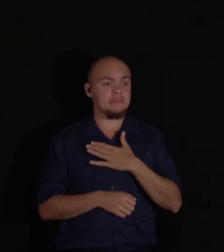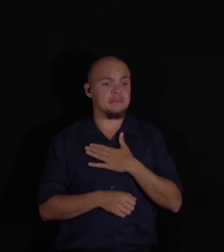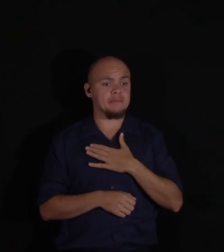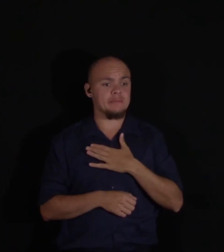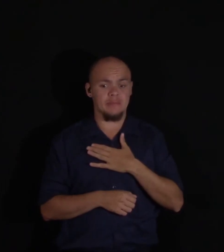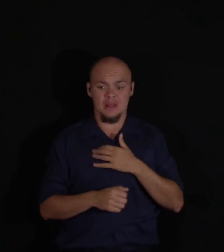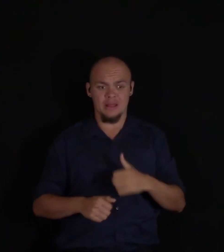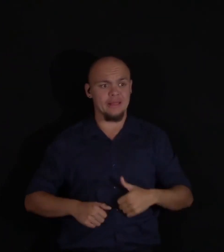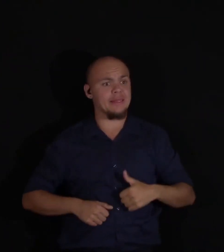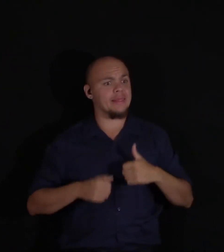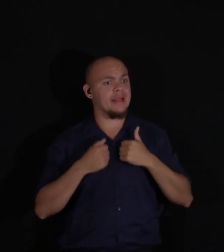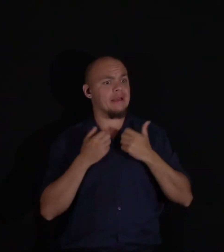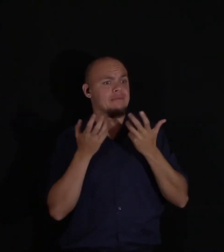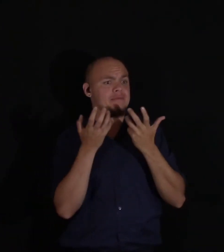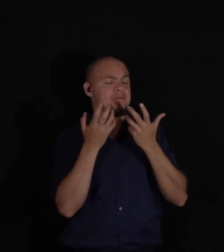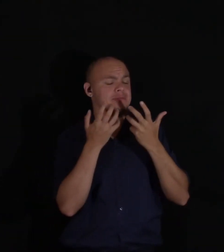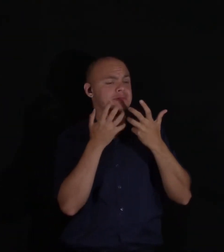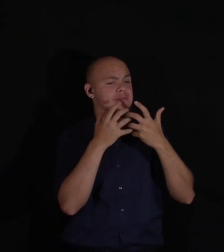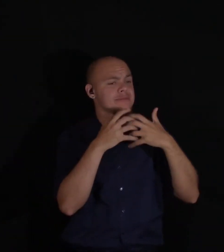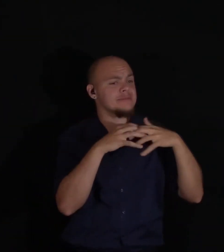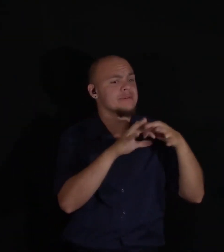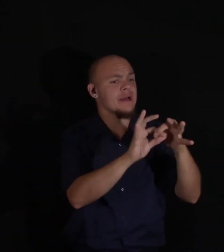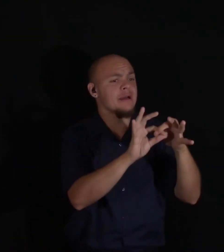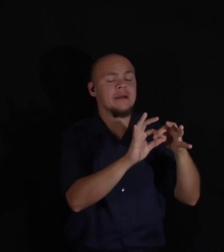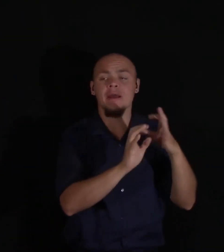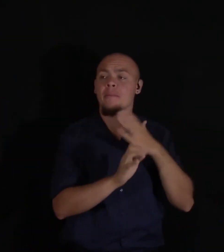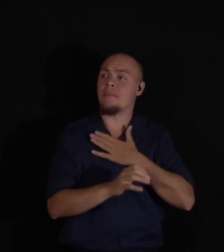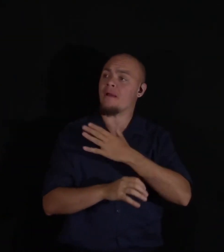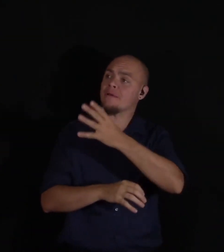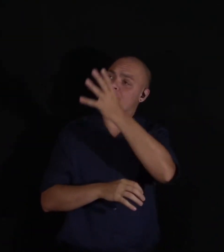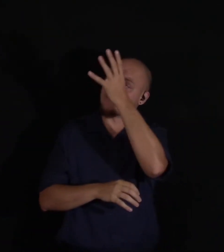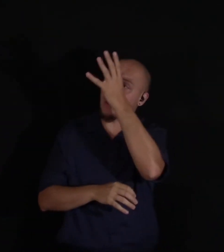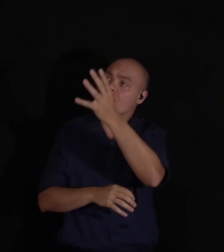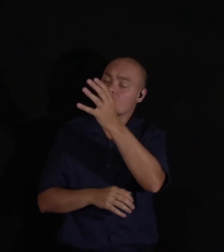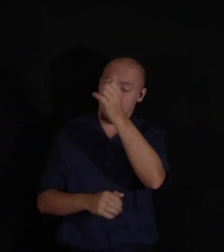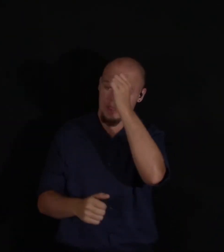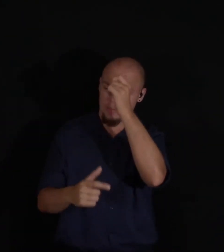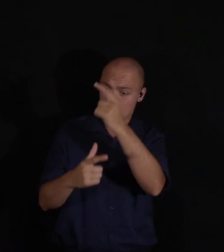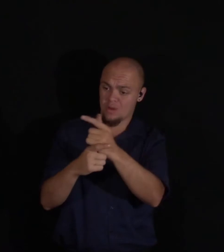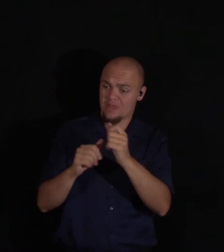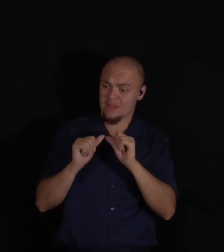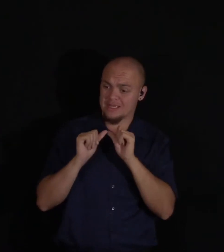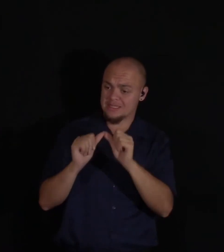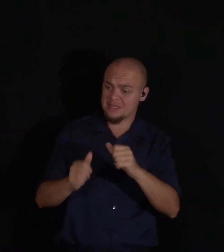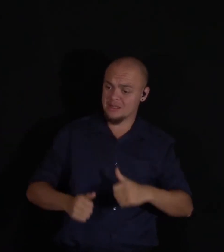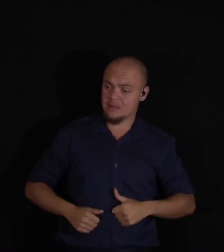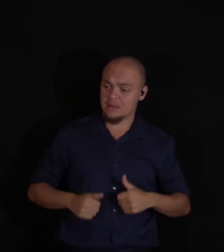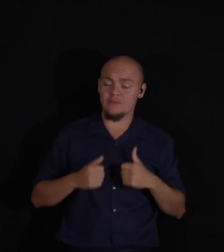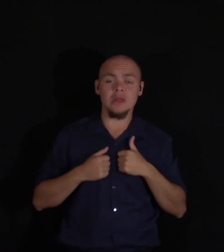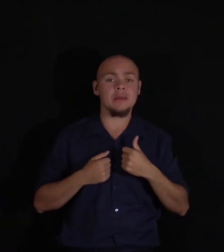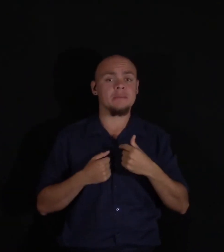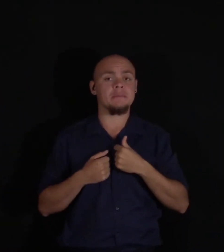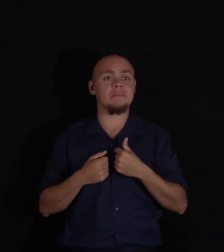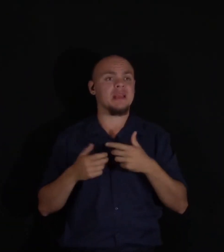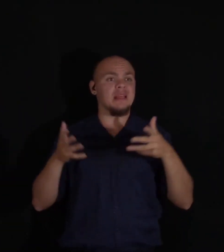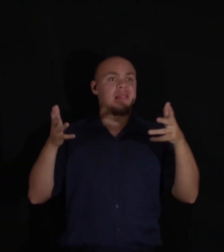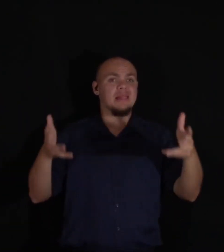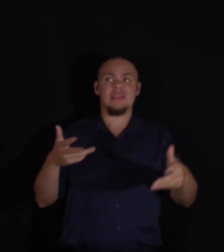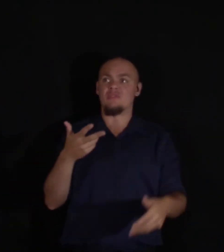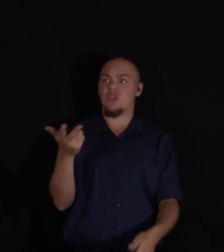I thought also of my father and surviving brother, should I by my base desertion leave them exposed and